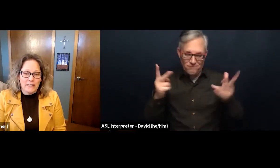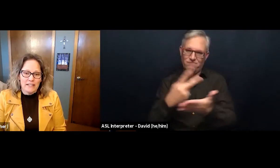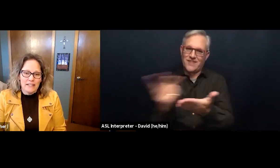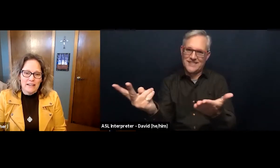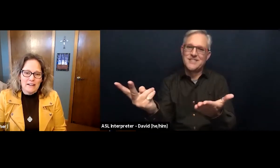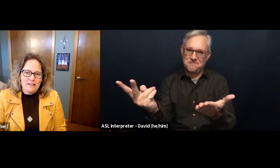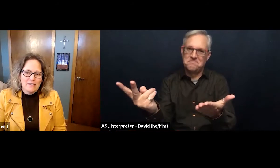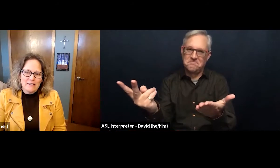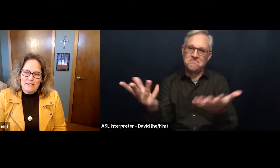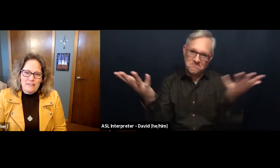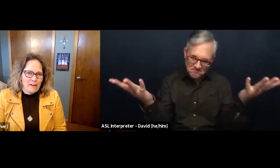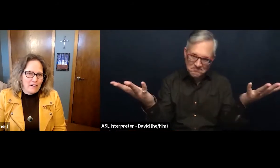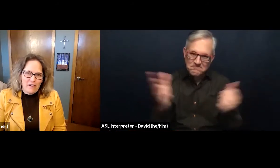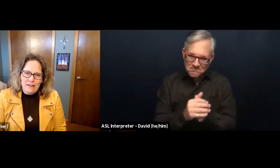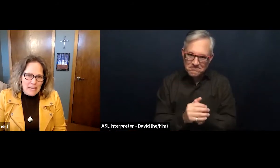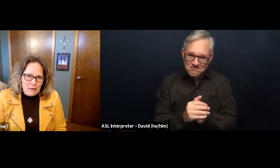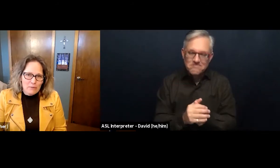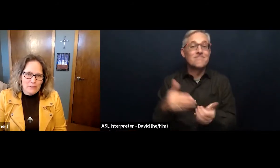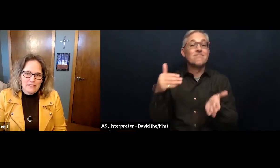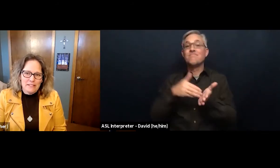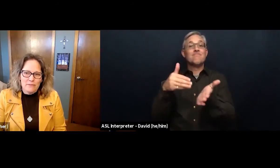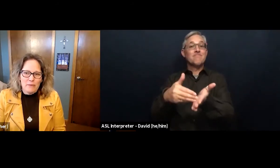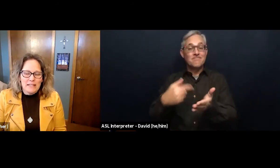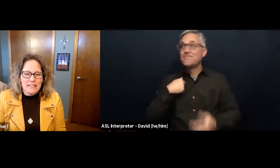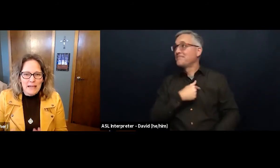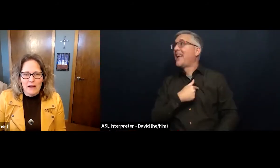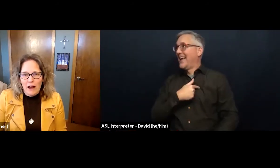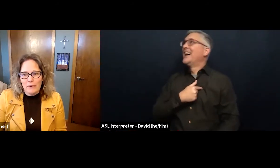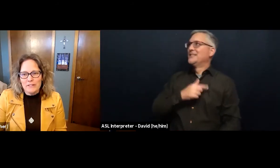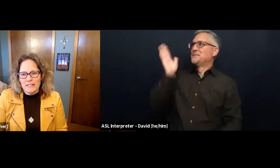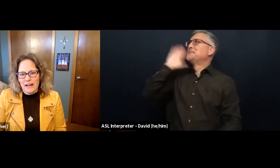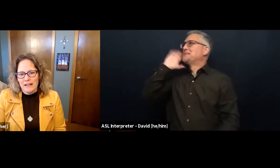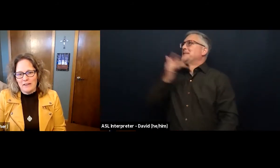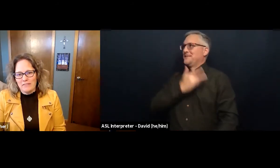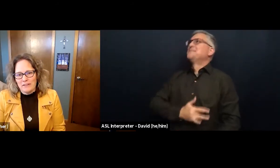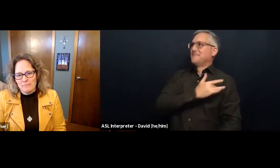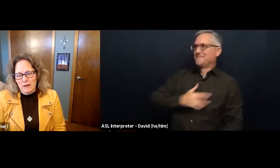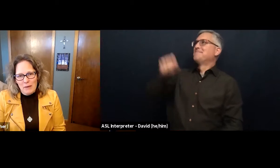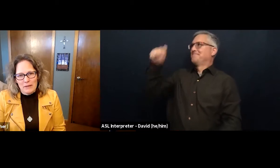aren't able to maintain our side of the promise.